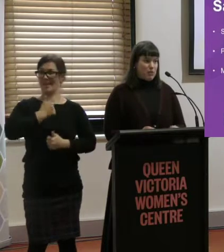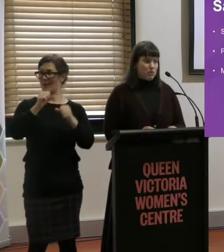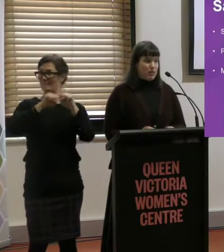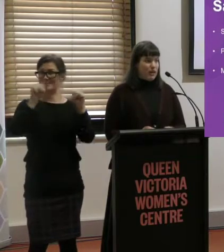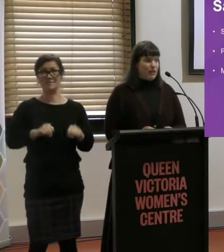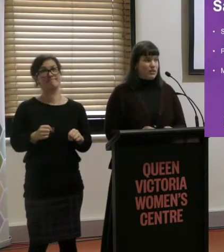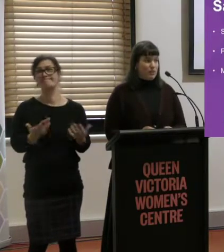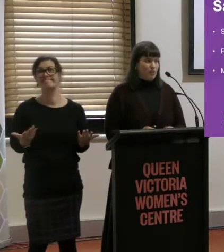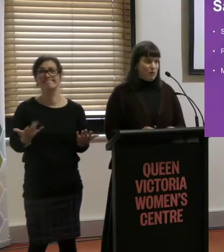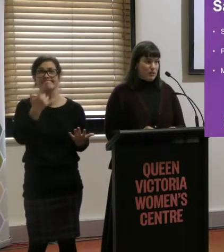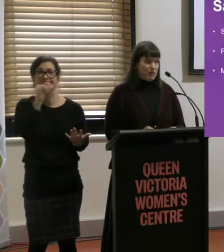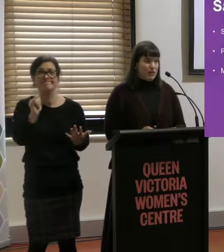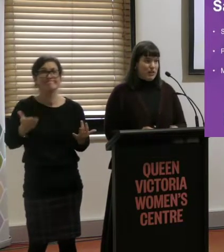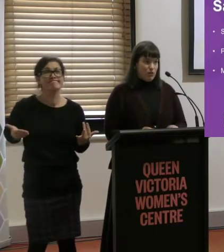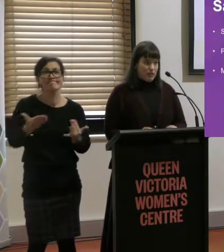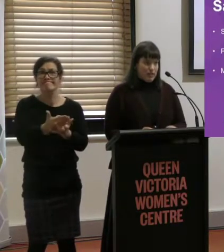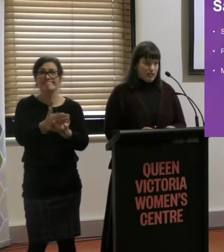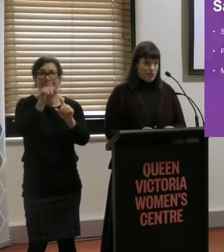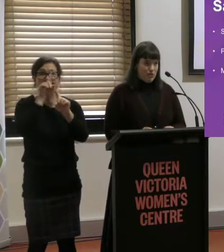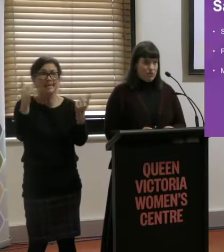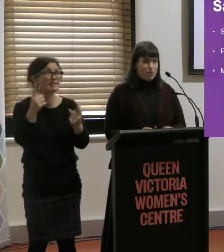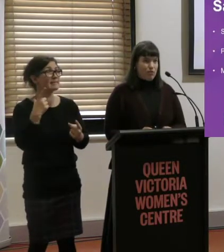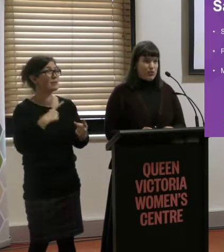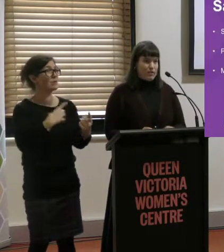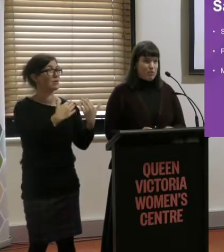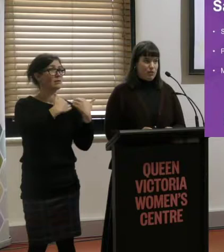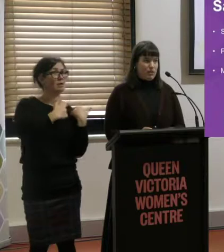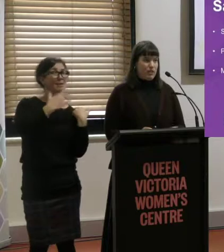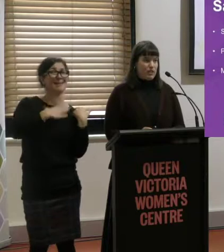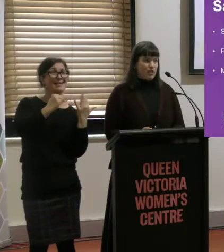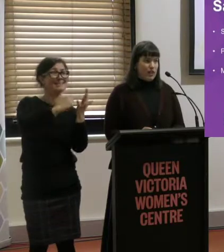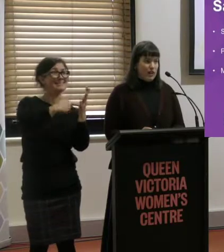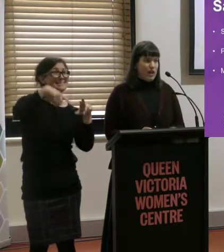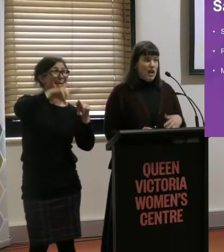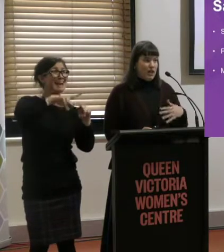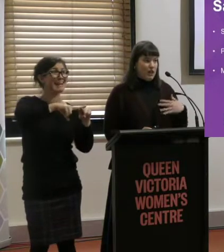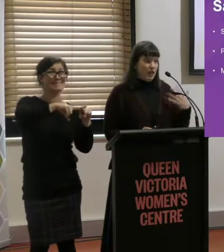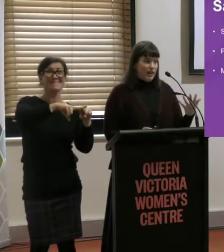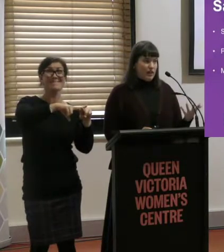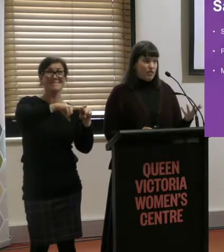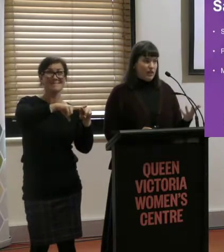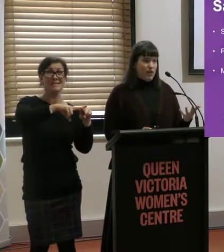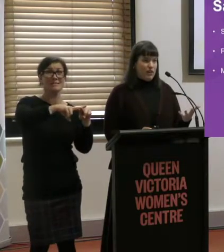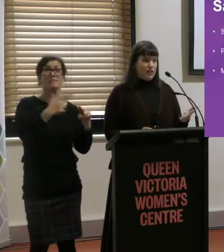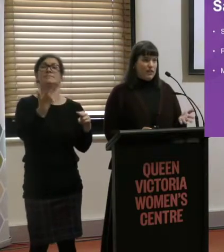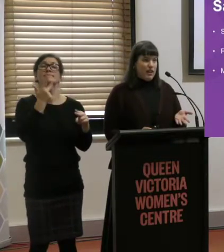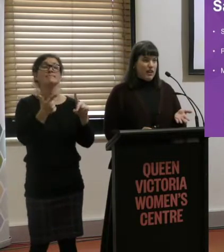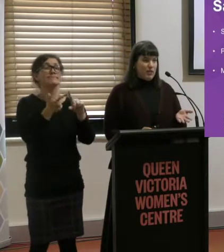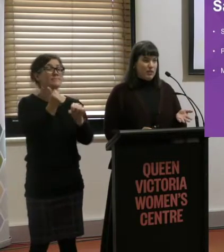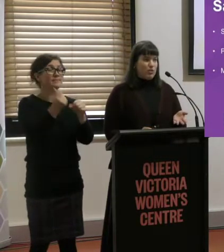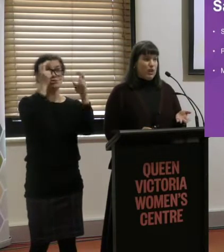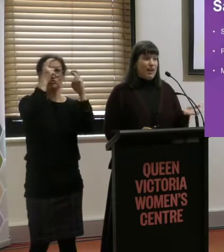forces people to rely on staff members in order to access transport. So, for example, if you're catching a train and you're relying on a train driver